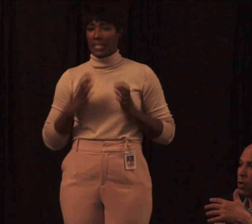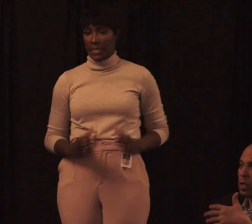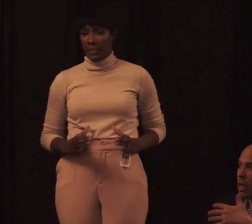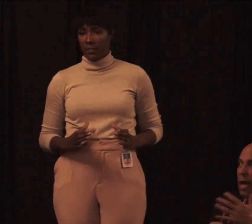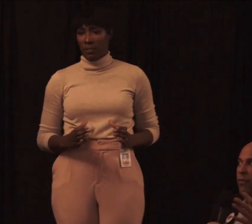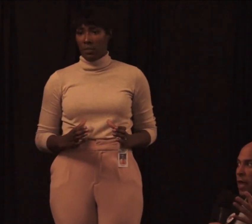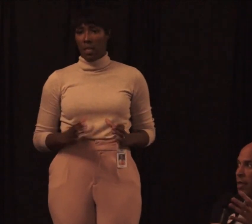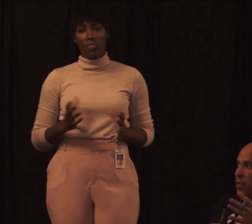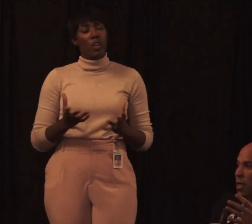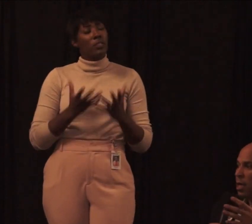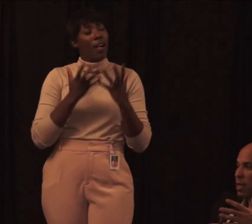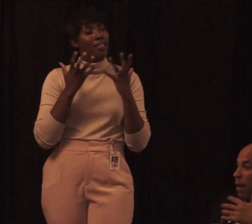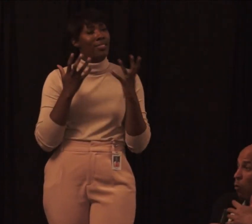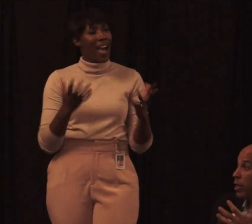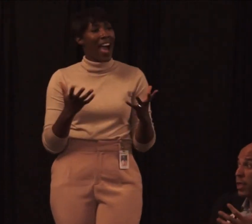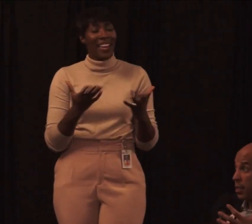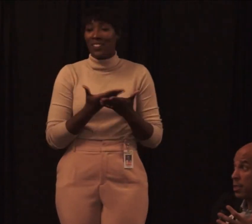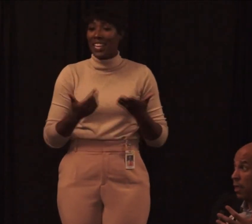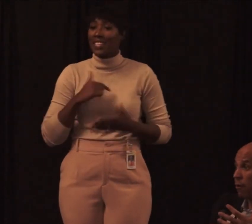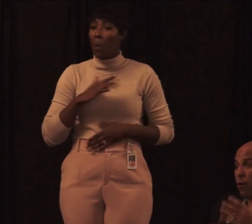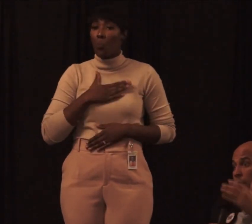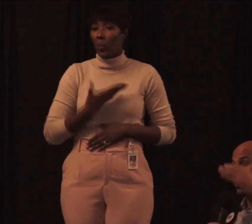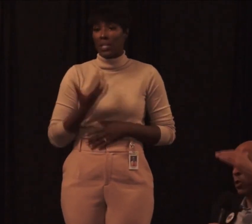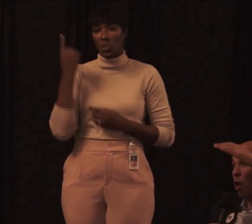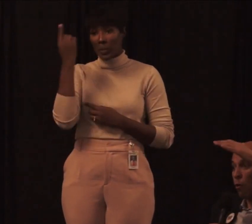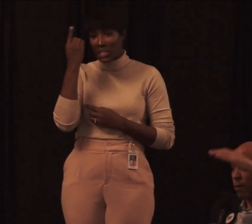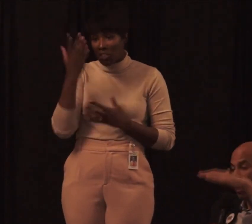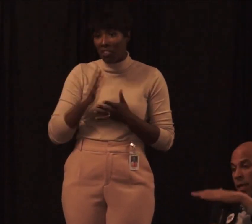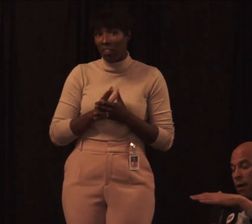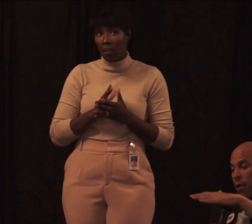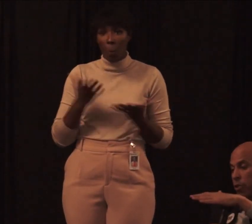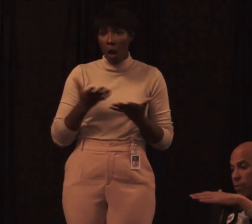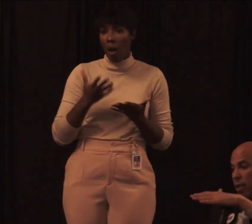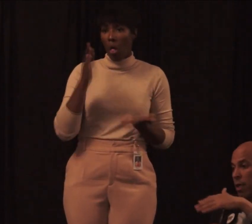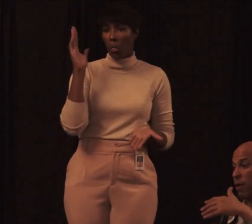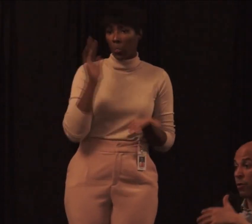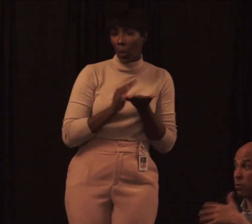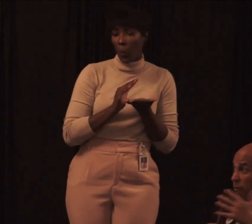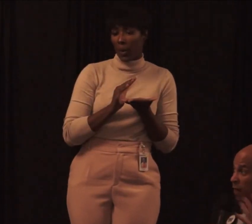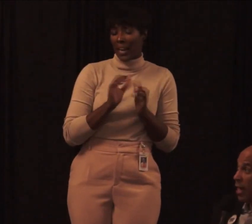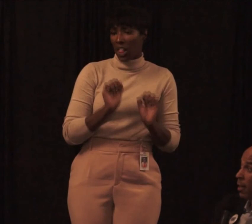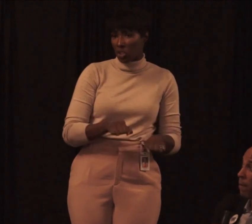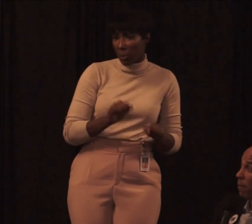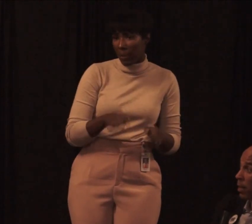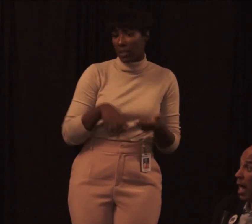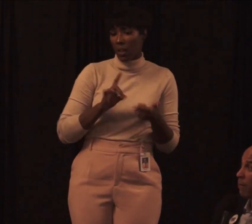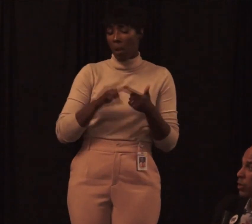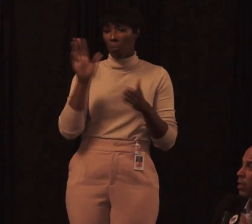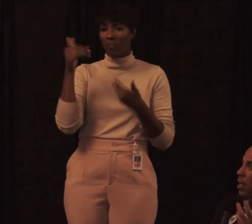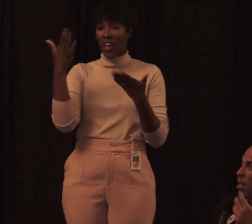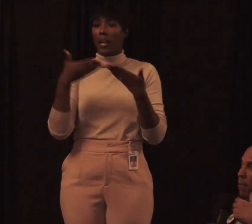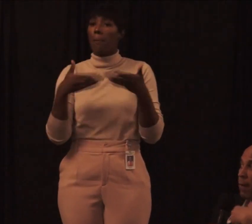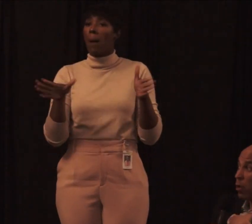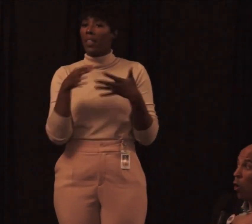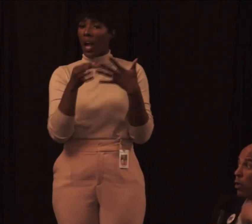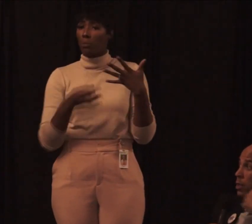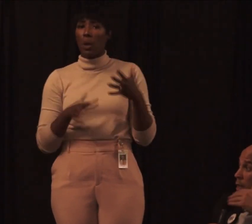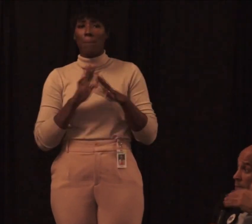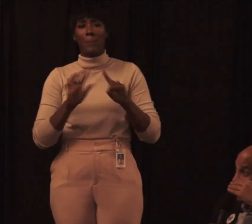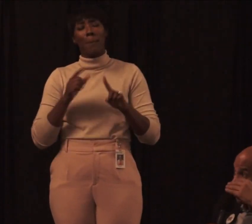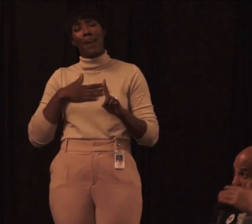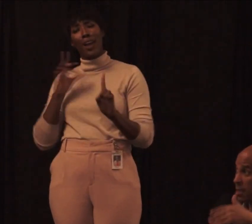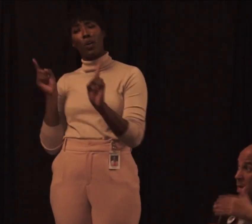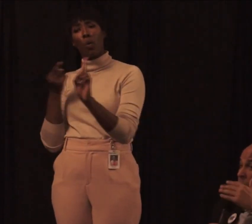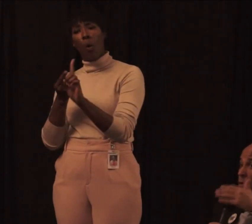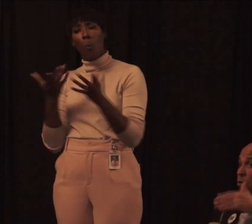And so there's a lot of things that I'm willing to consider, whether it's lowering Medicare eligibility, whether it's providing a public option. But my goal